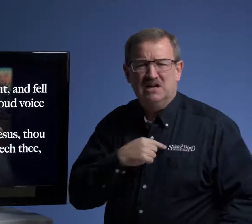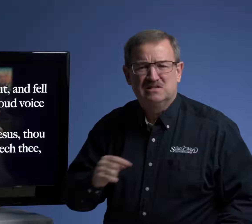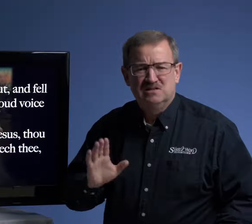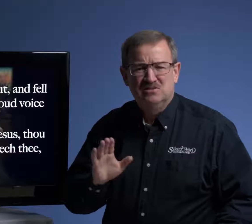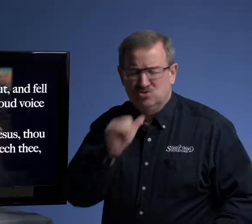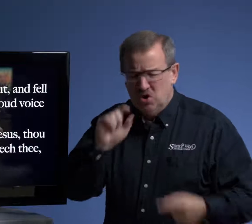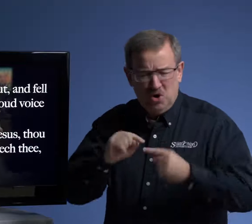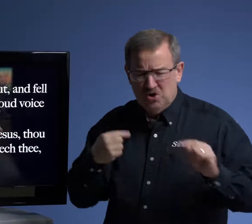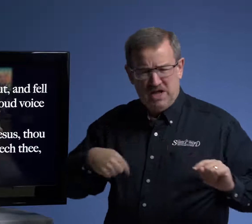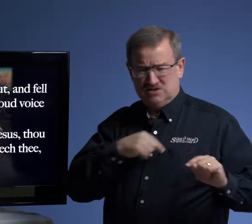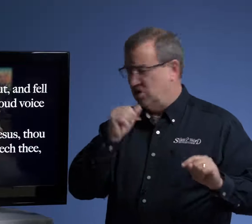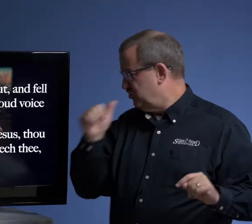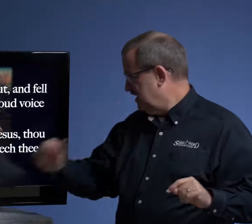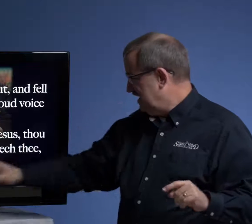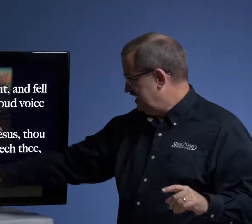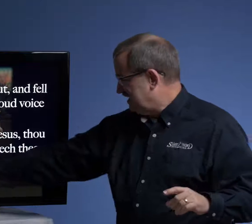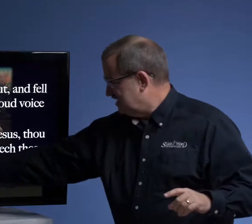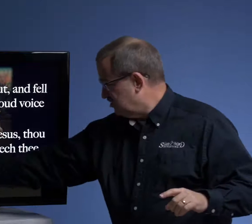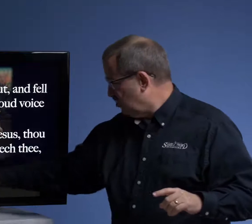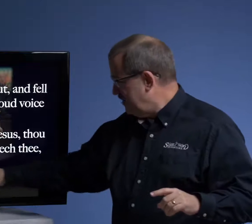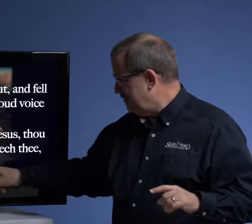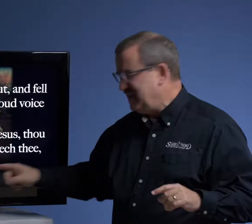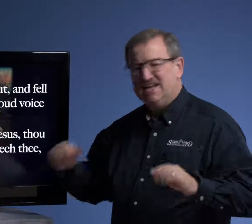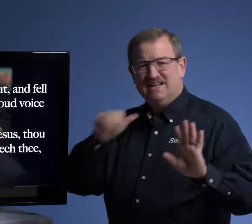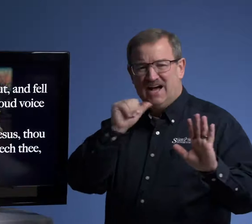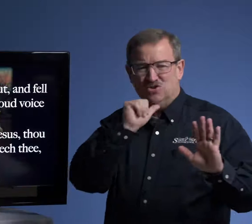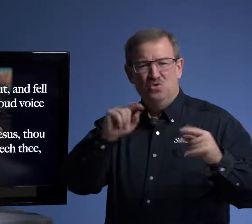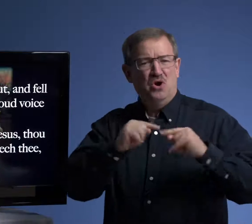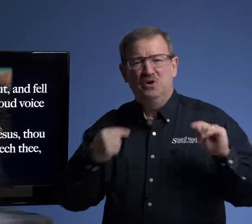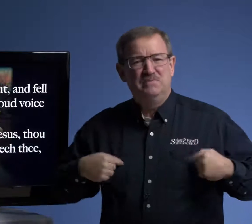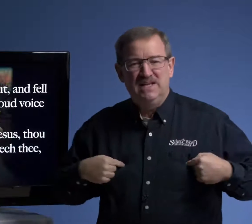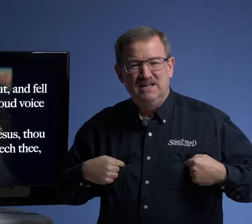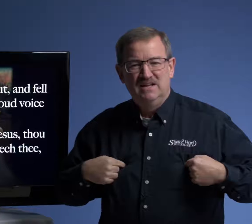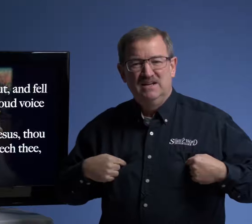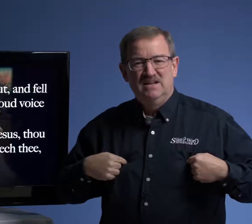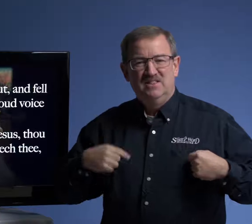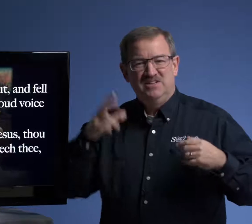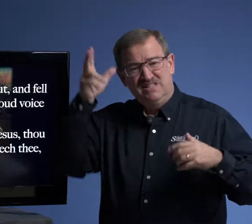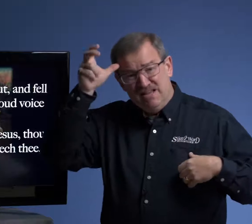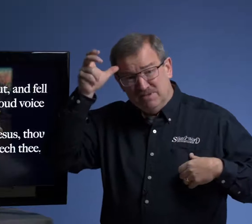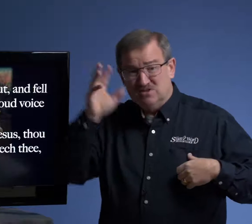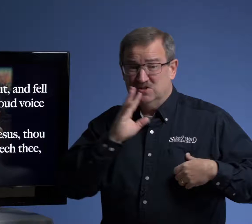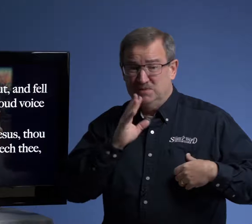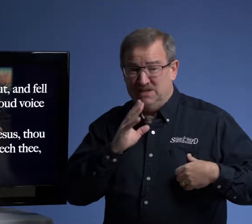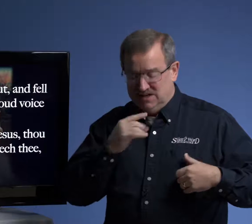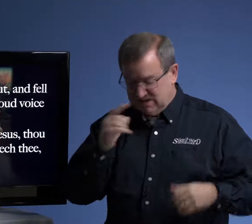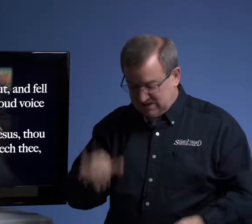us. Don't hurt us. Don't. He says here, torment me not. Don't hurt me. The demons are speaking and they